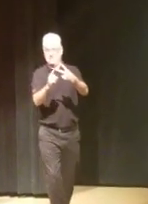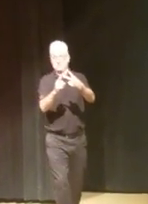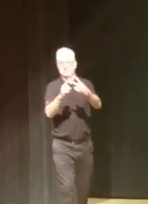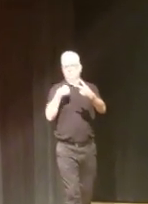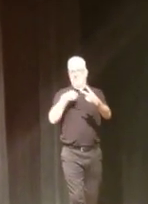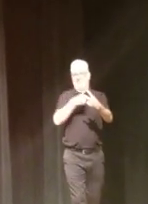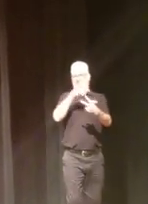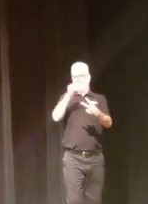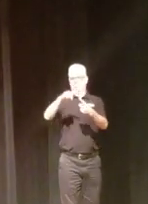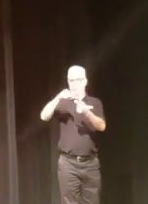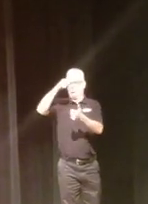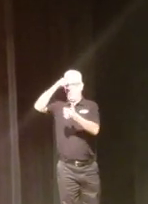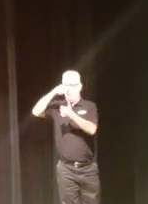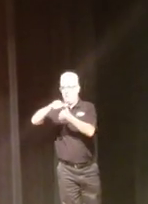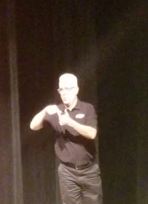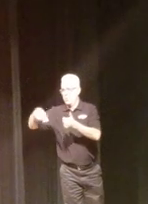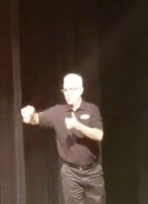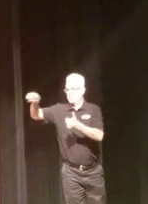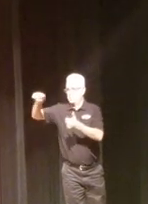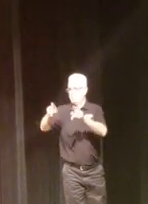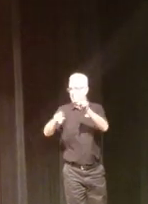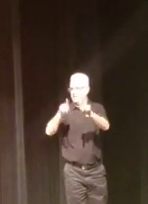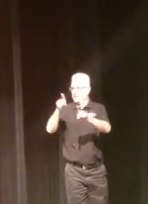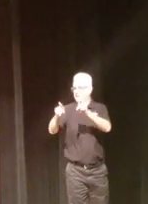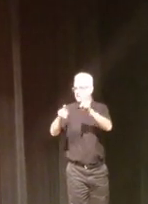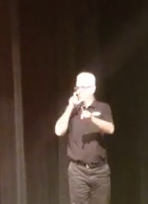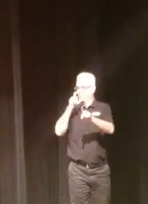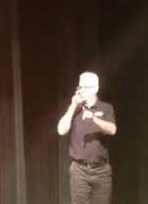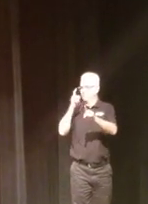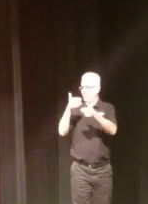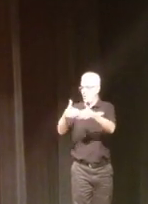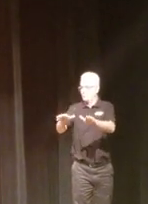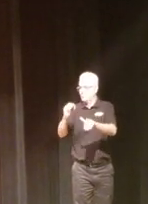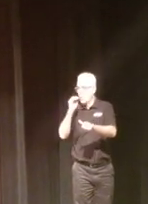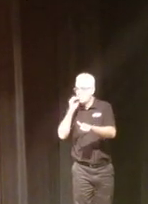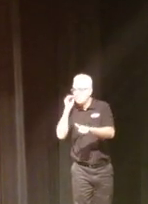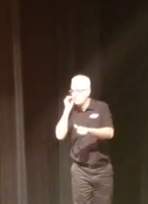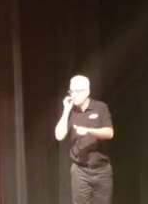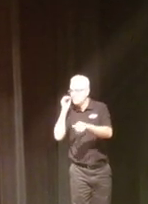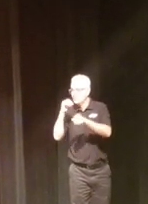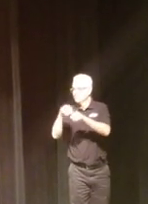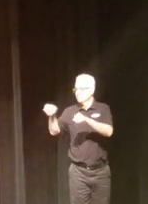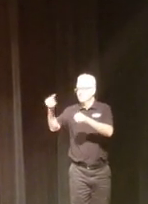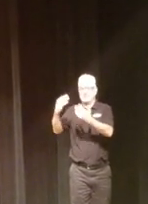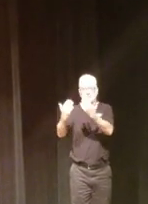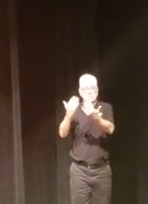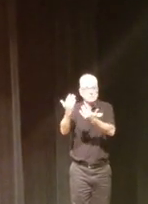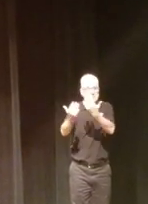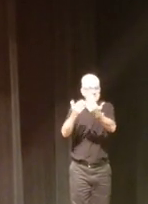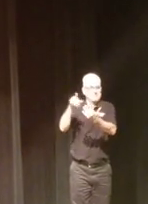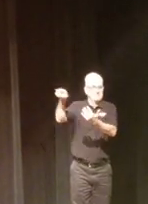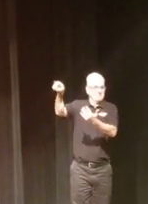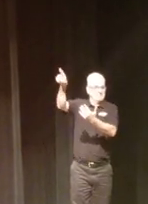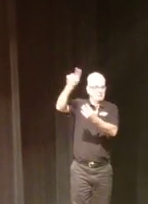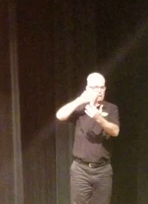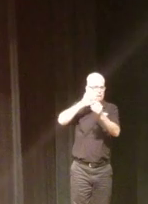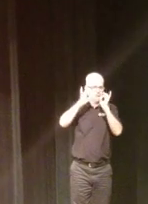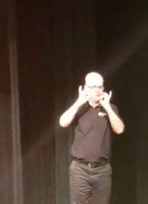and the second thing is we need to remember those people who lost their homes in the recent fires